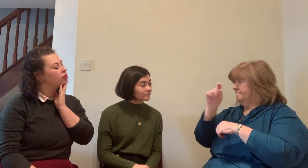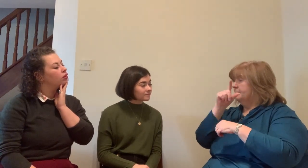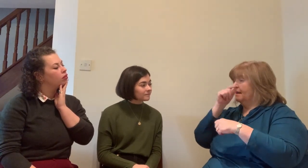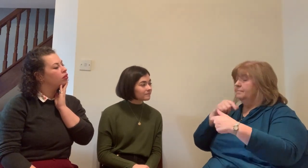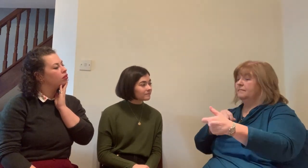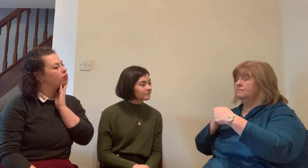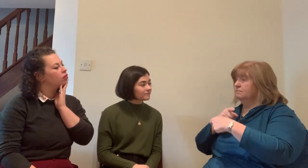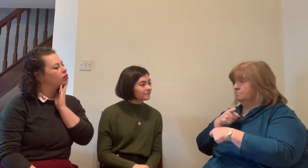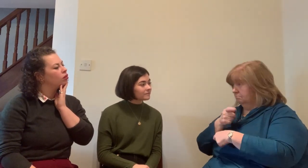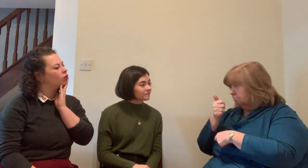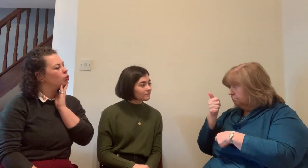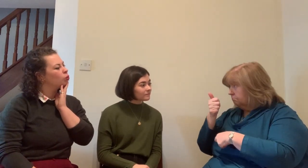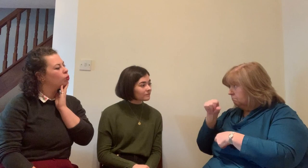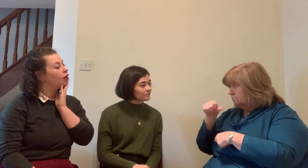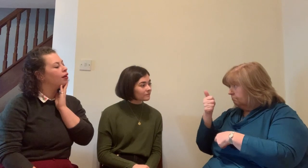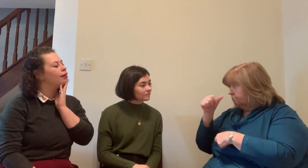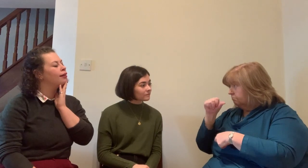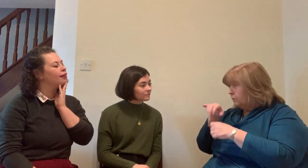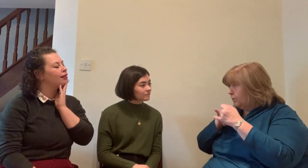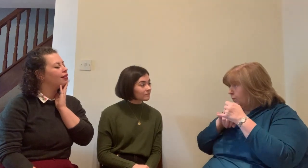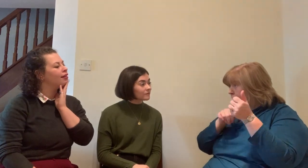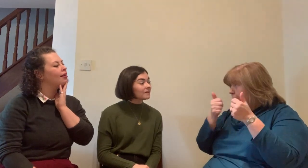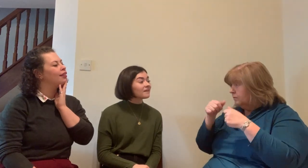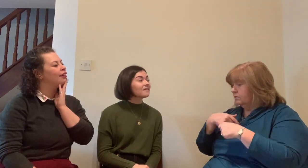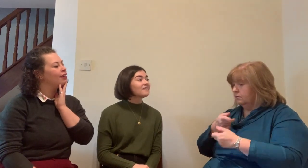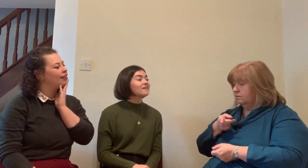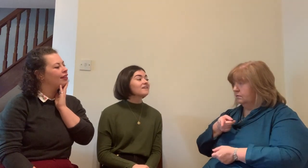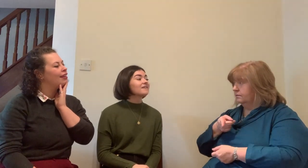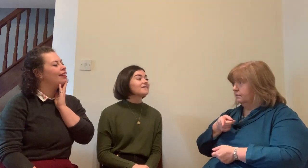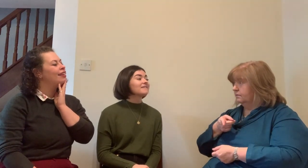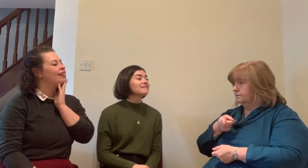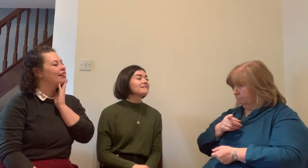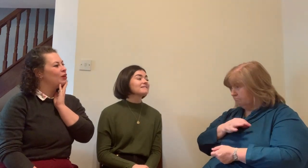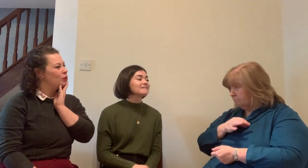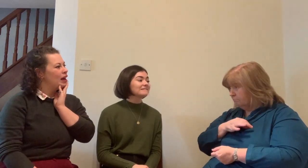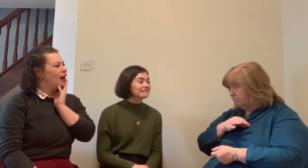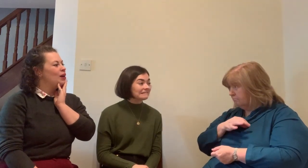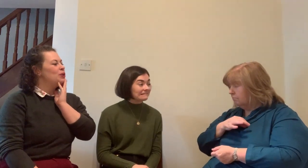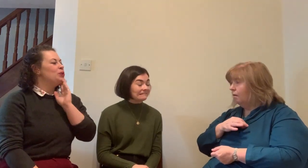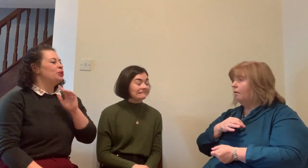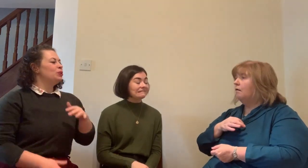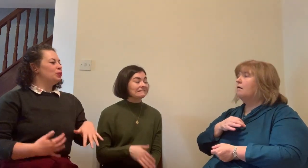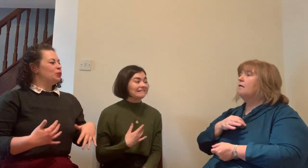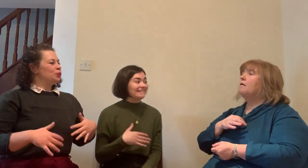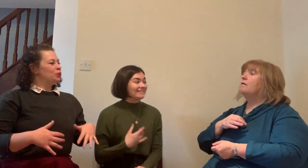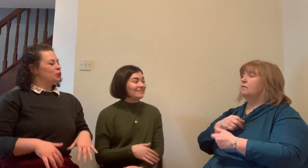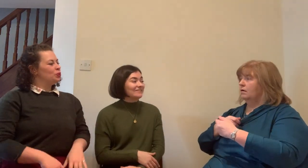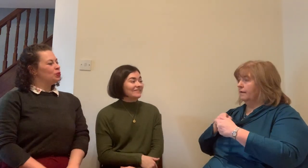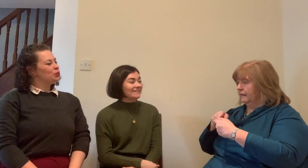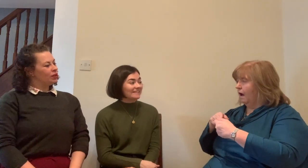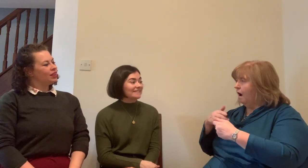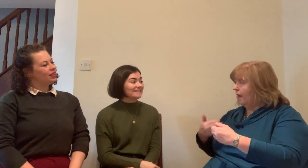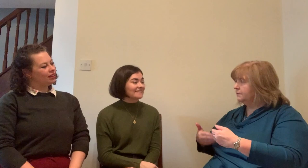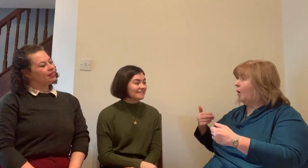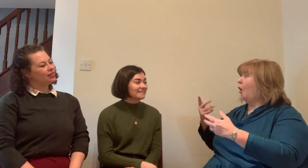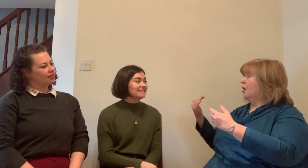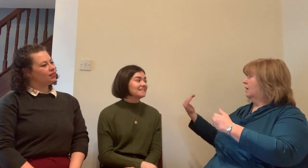sticks out in your mind or something that really gives us a great example of what deaf interpreting is to you again